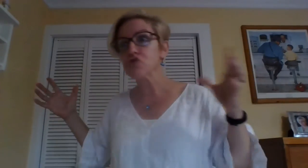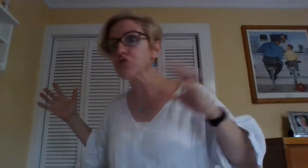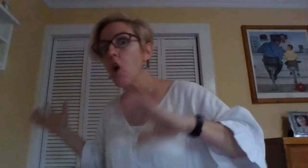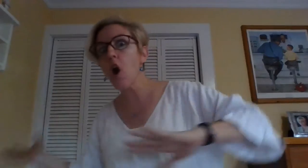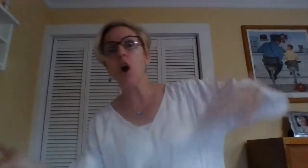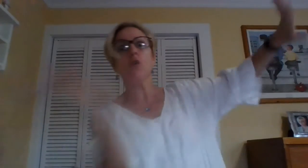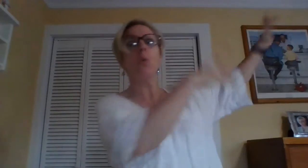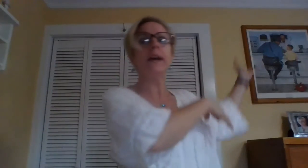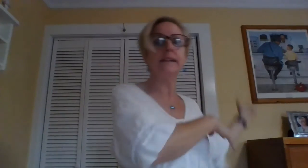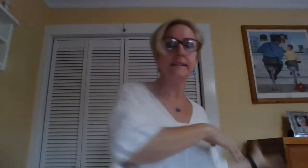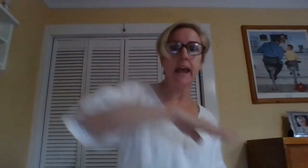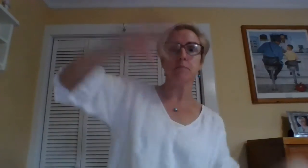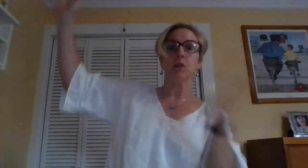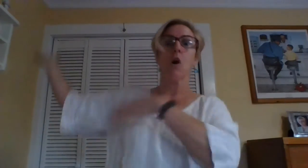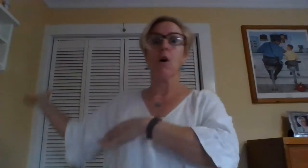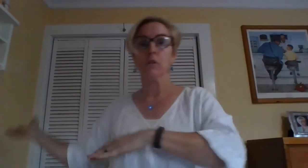strong wind came along.